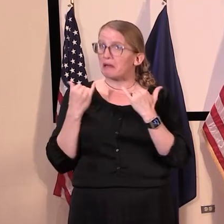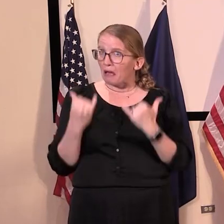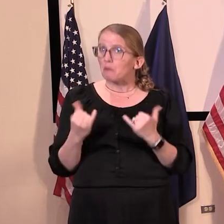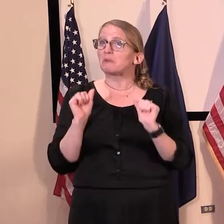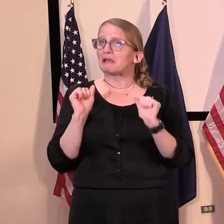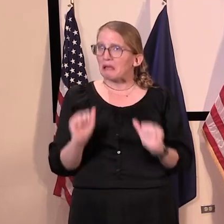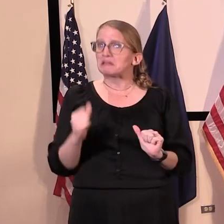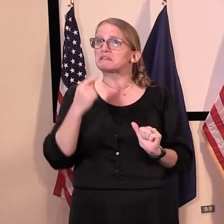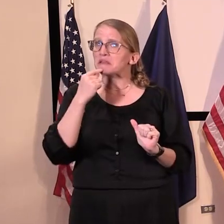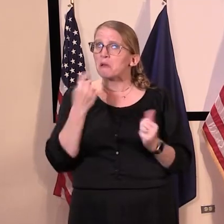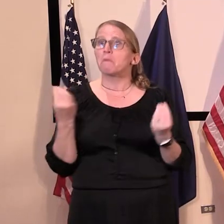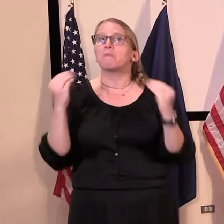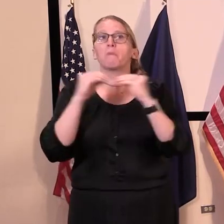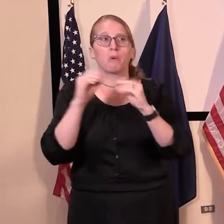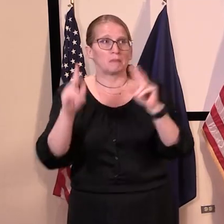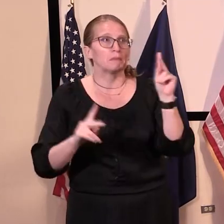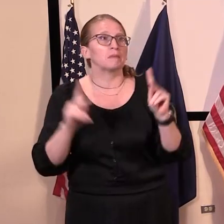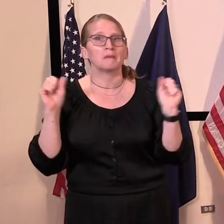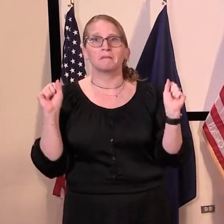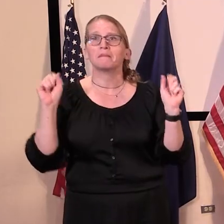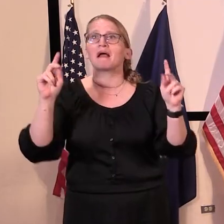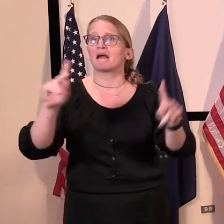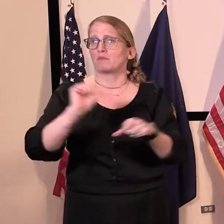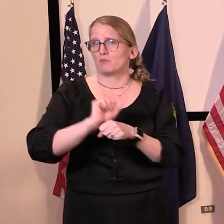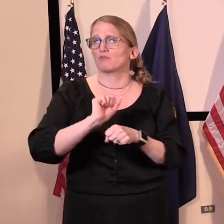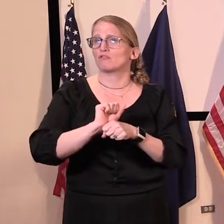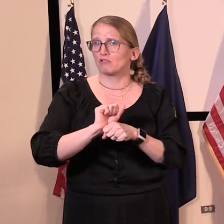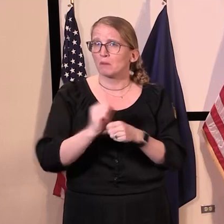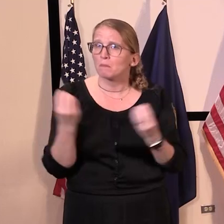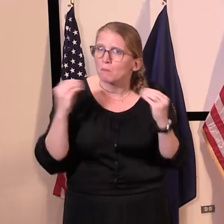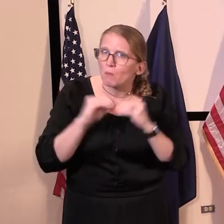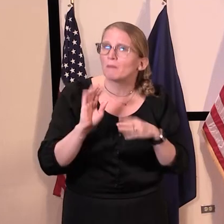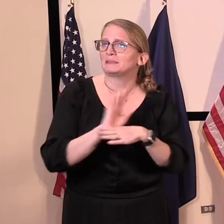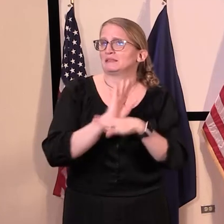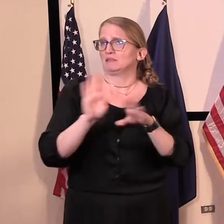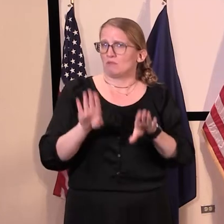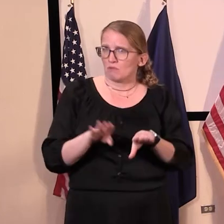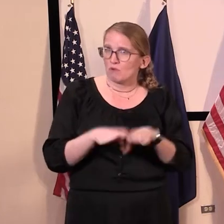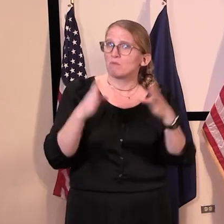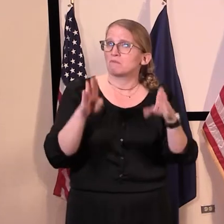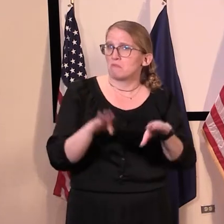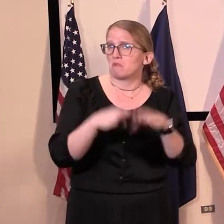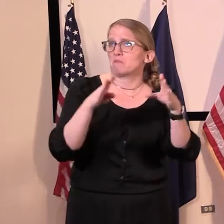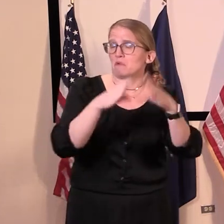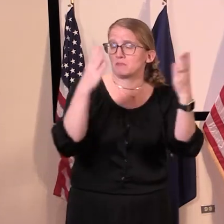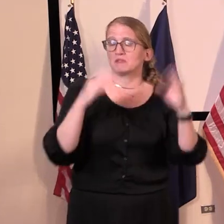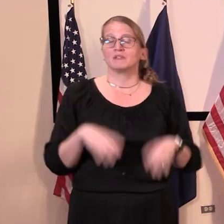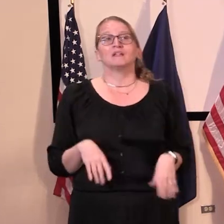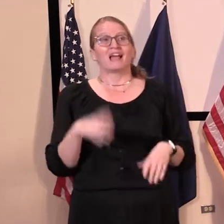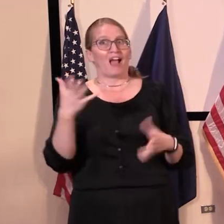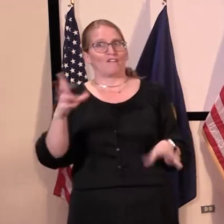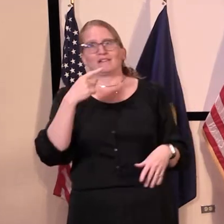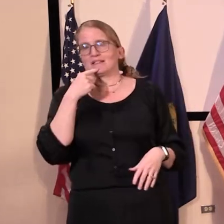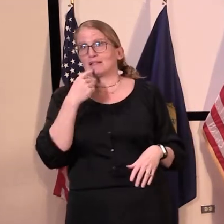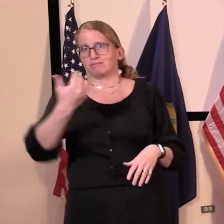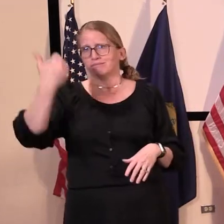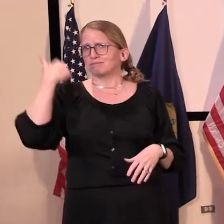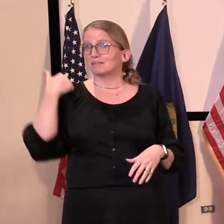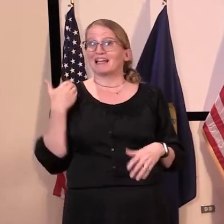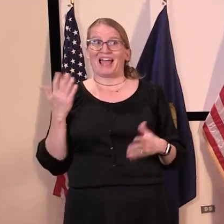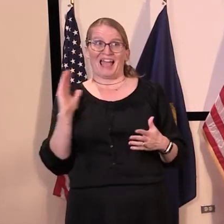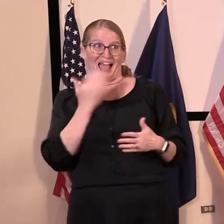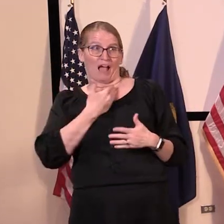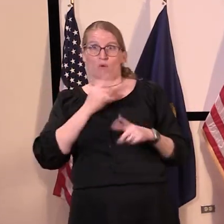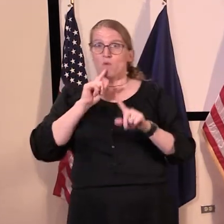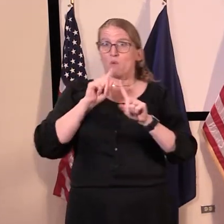work. And as I've said before, because we have one of the strongest stay home orders in the country with more restrictions